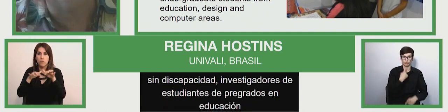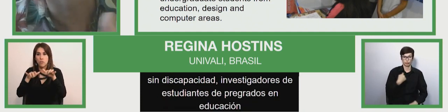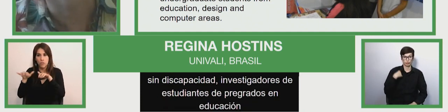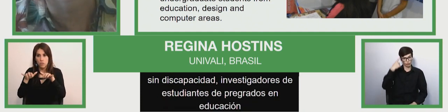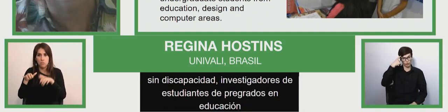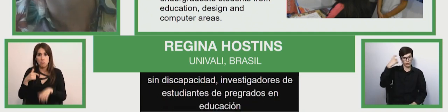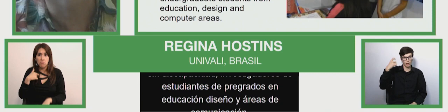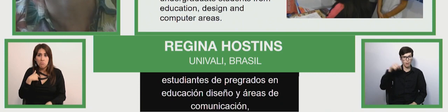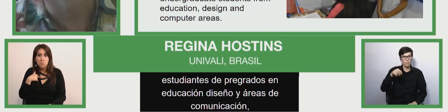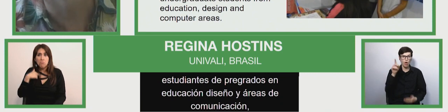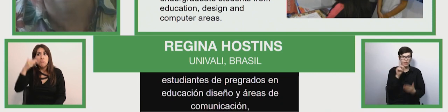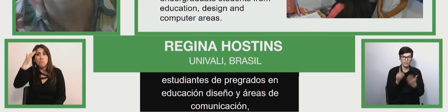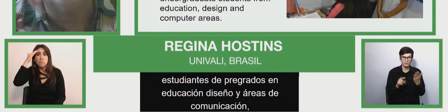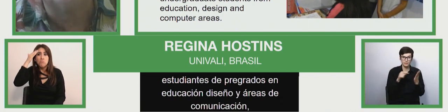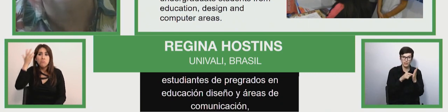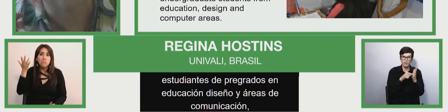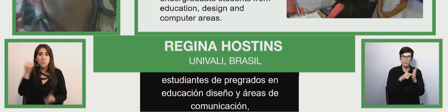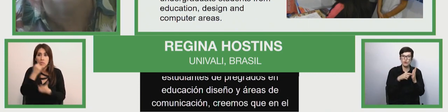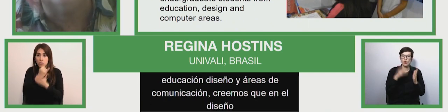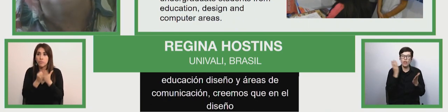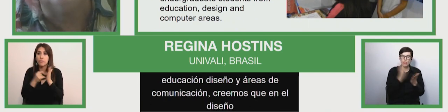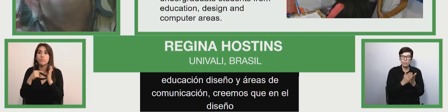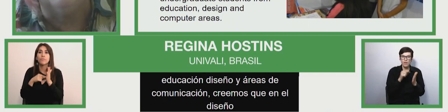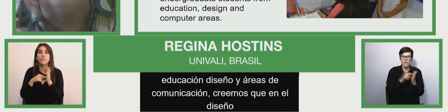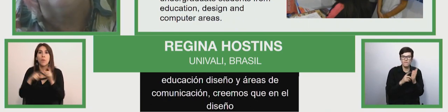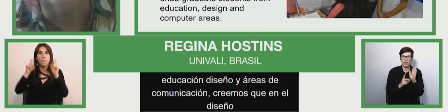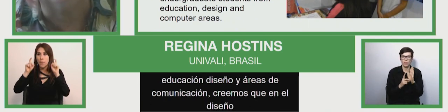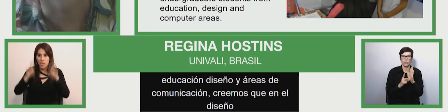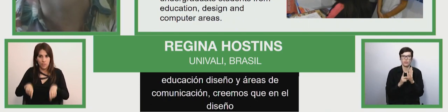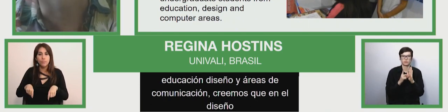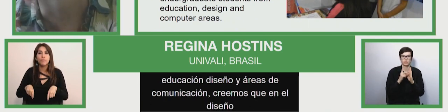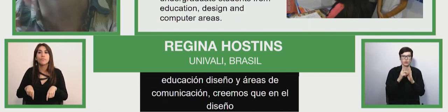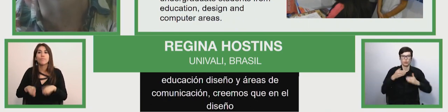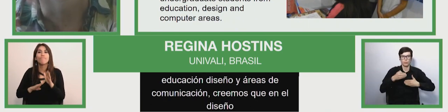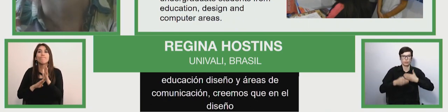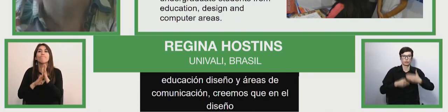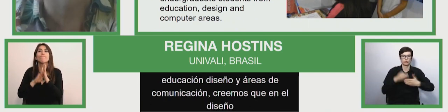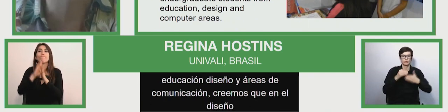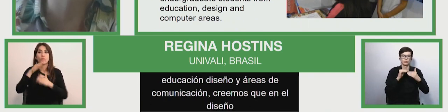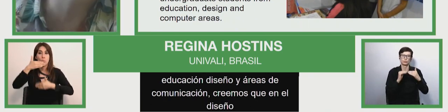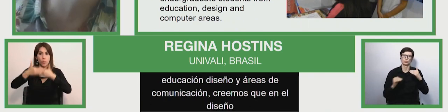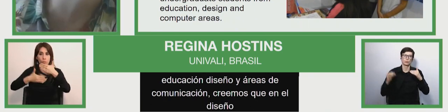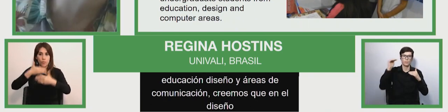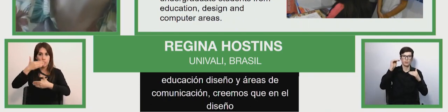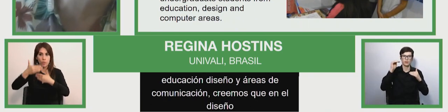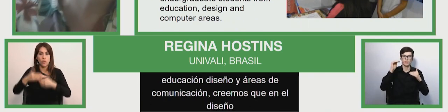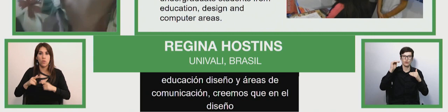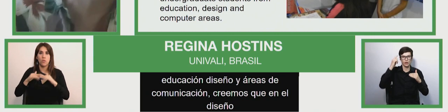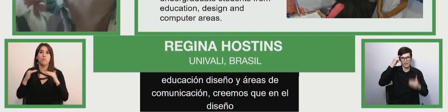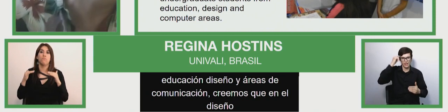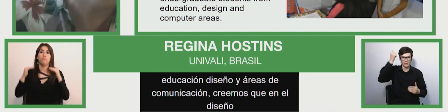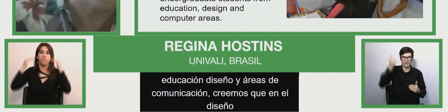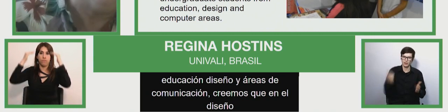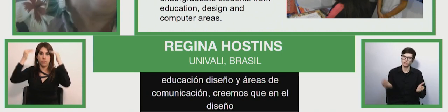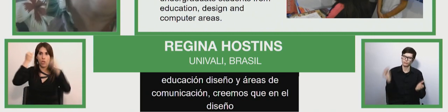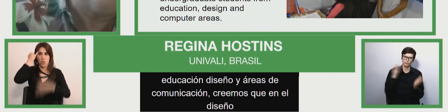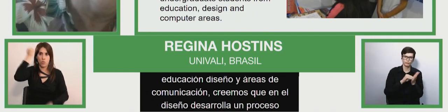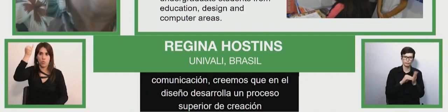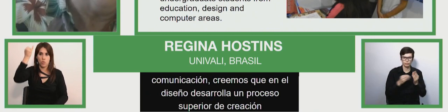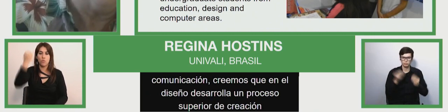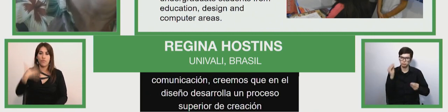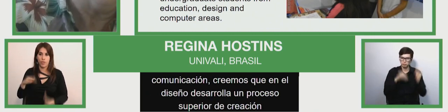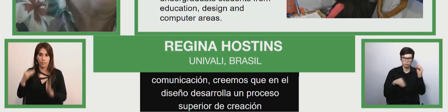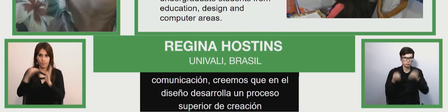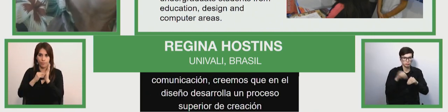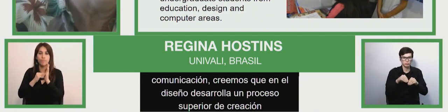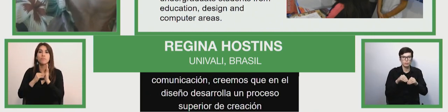computer science we believe that game design as a pedagogical proposal develops higher